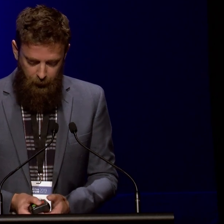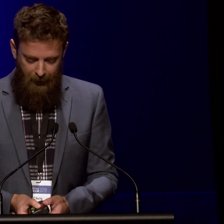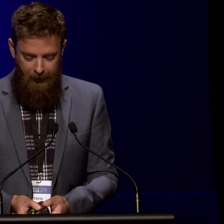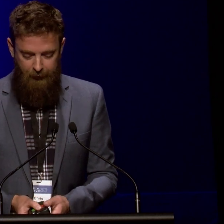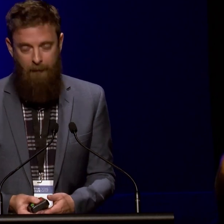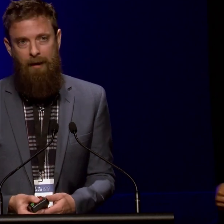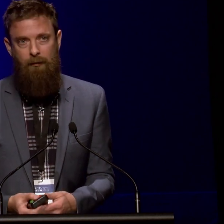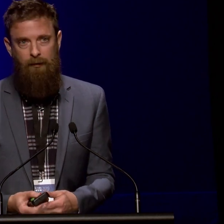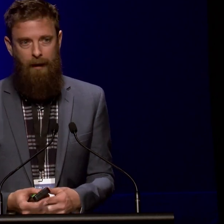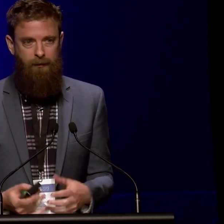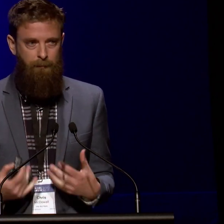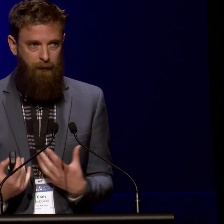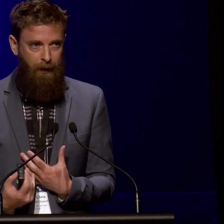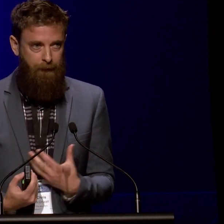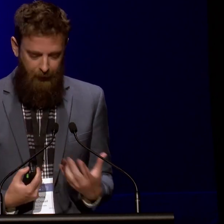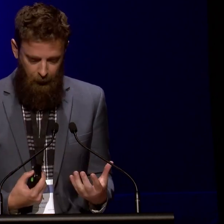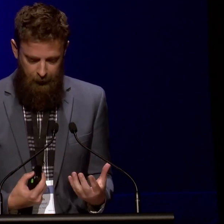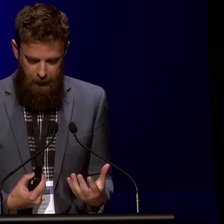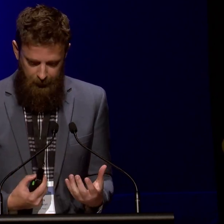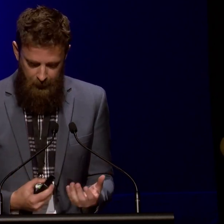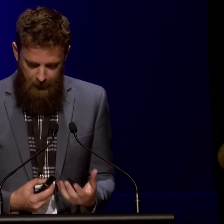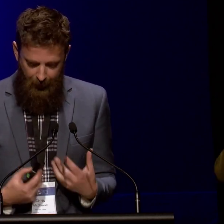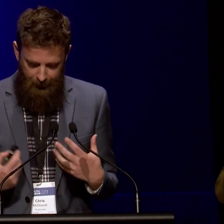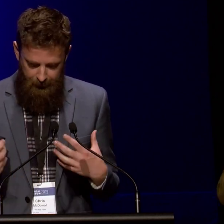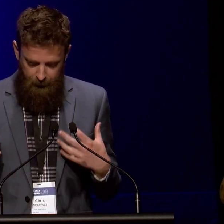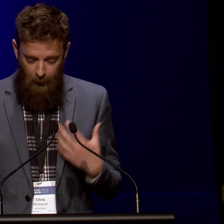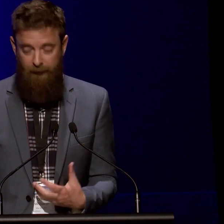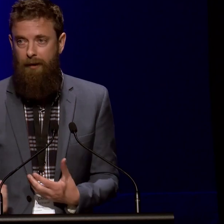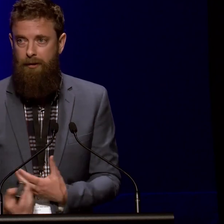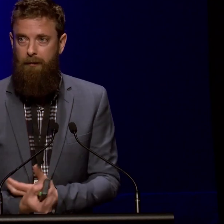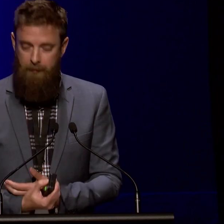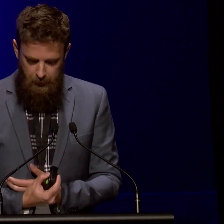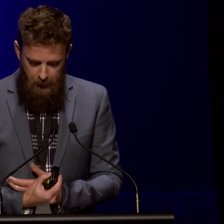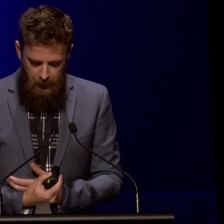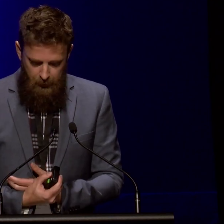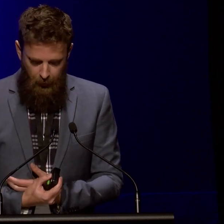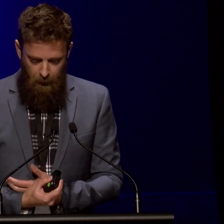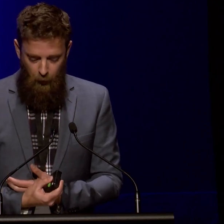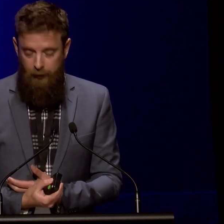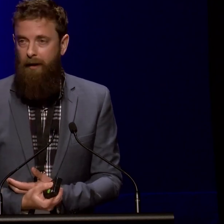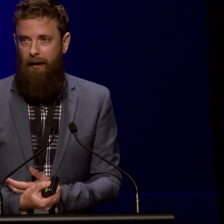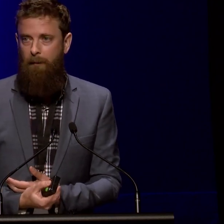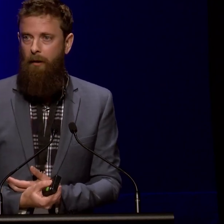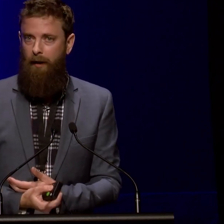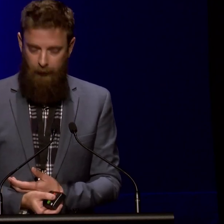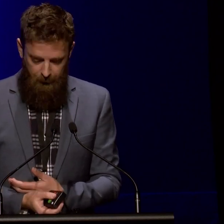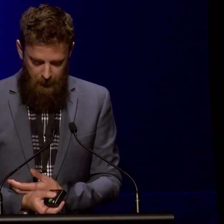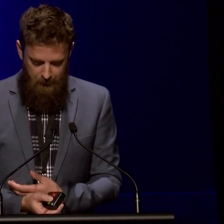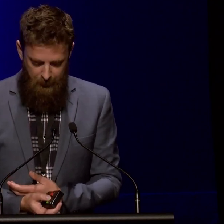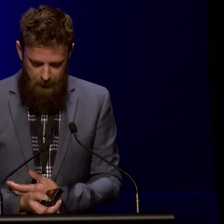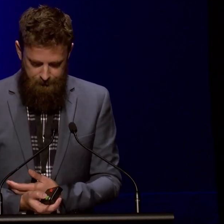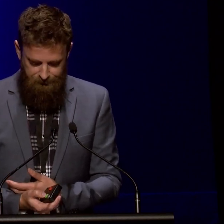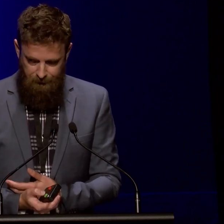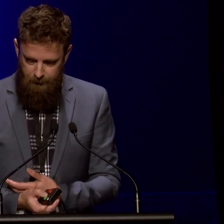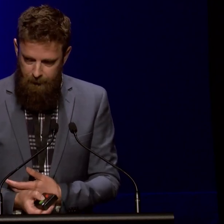What goes through my head in that mental space between technology and observation? What do I think about when I look up